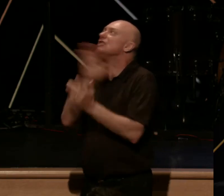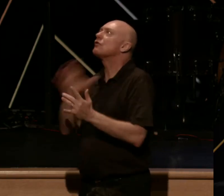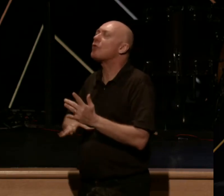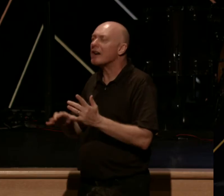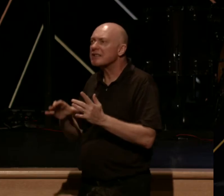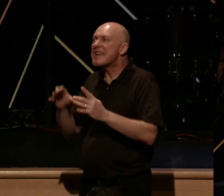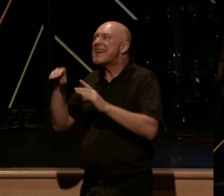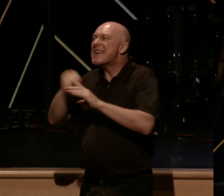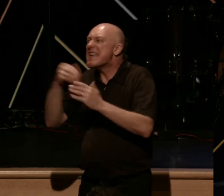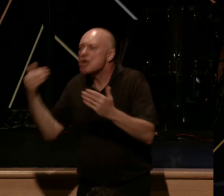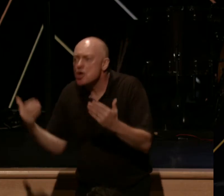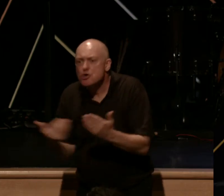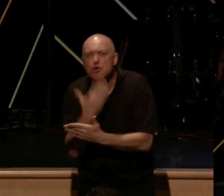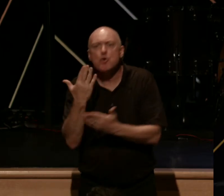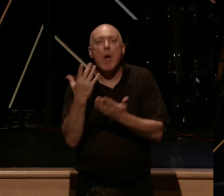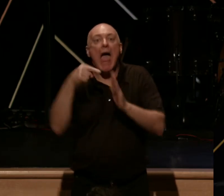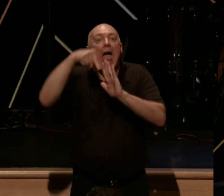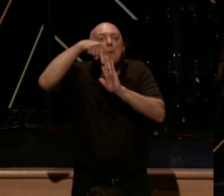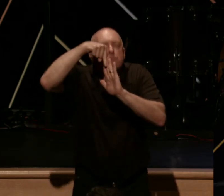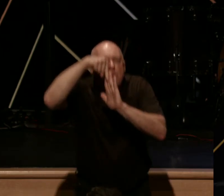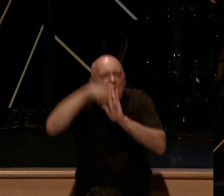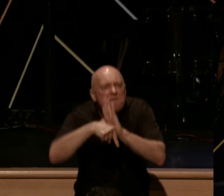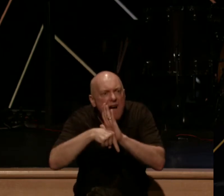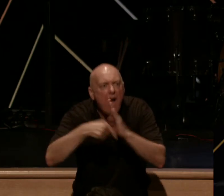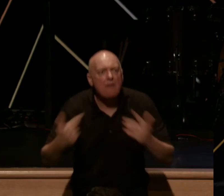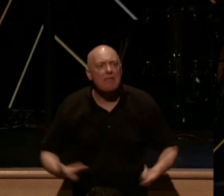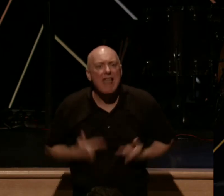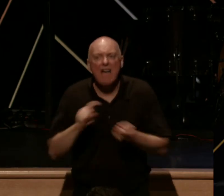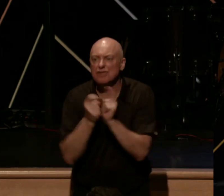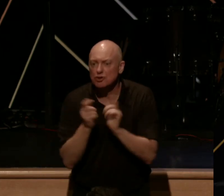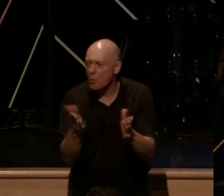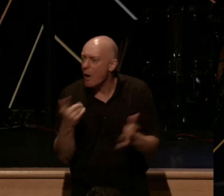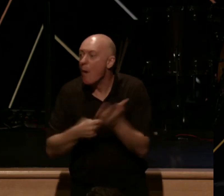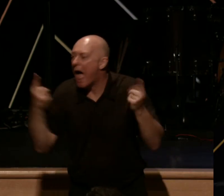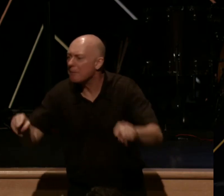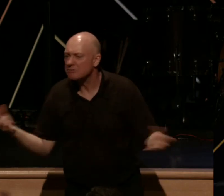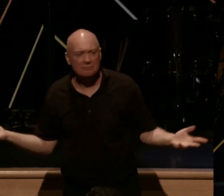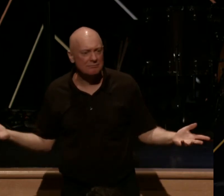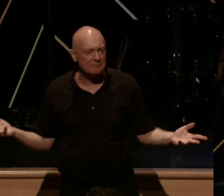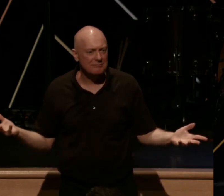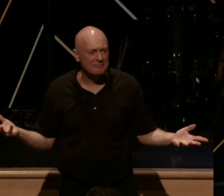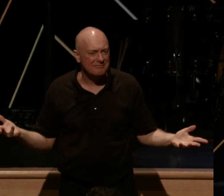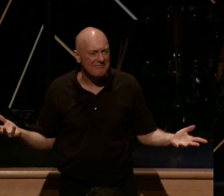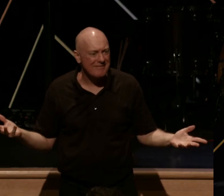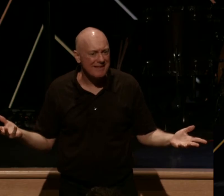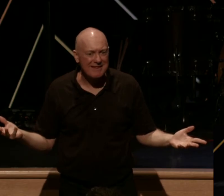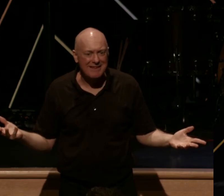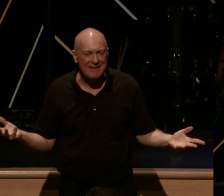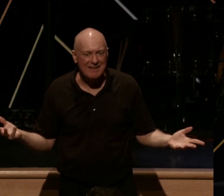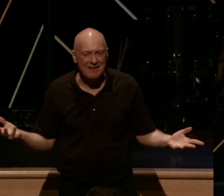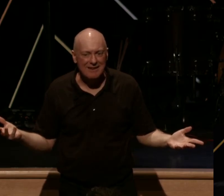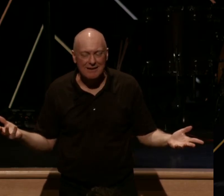new and profoundly life-changing way? What would happen? Here's what would happen.